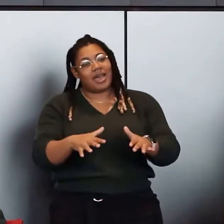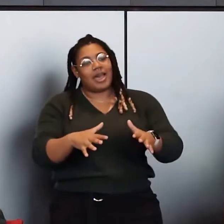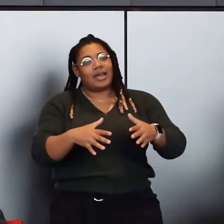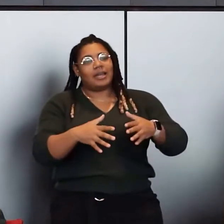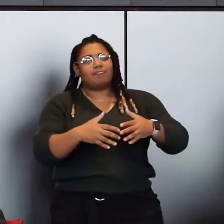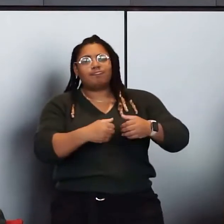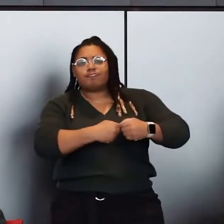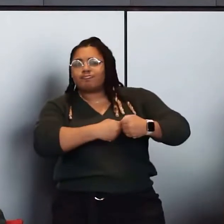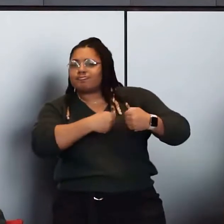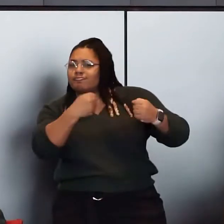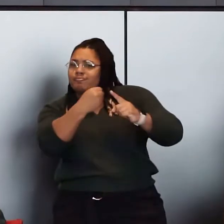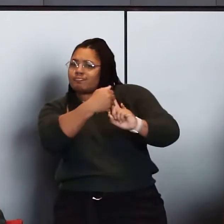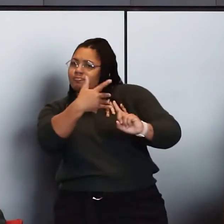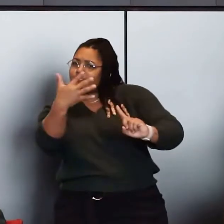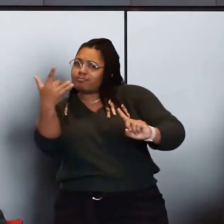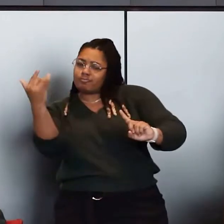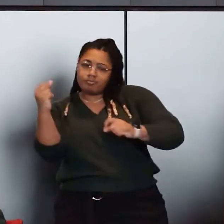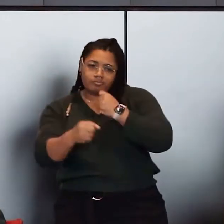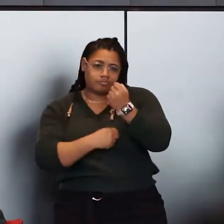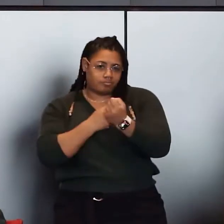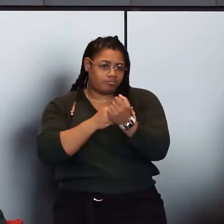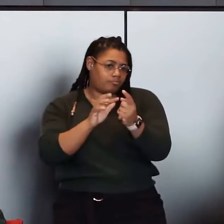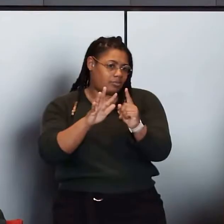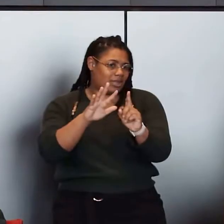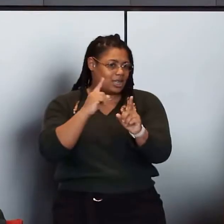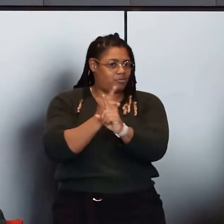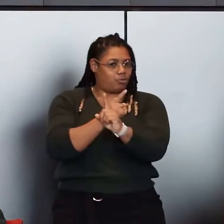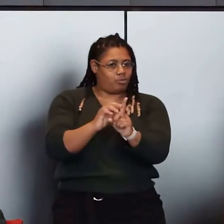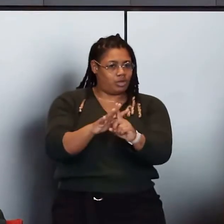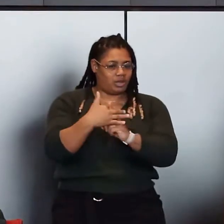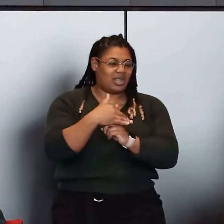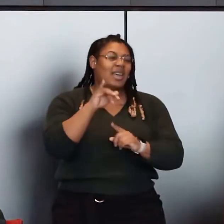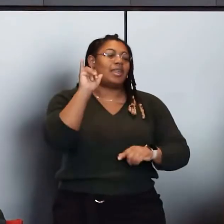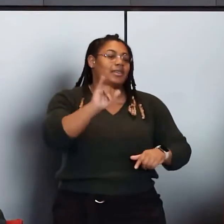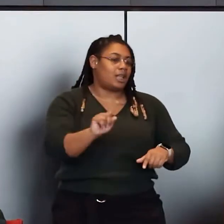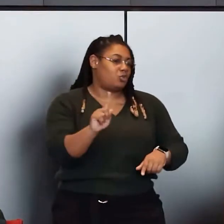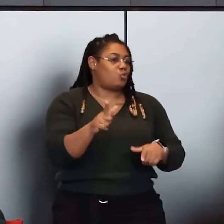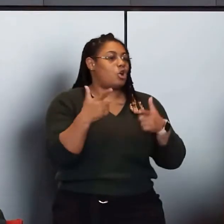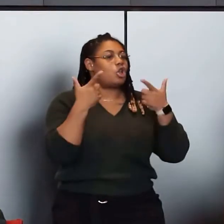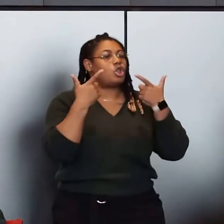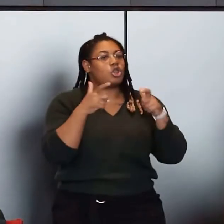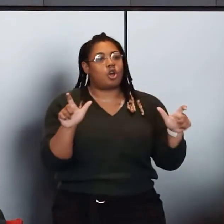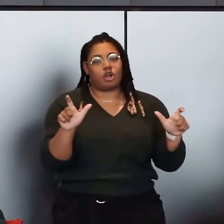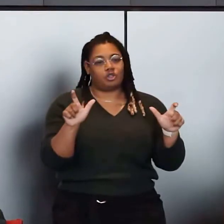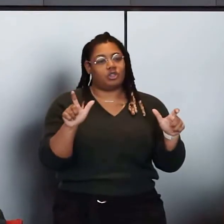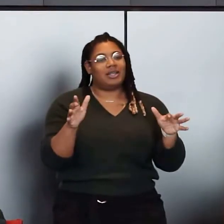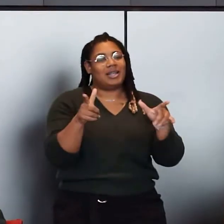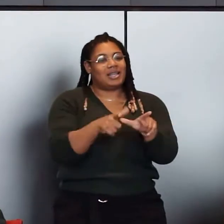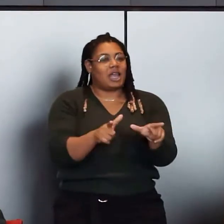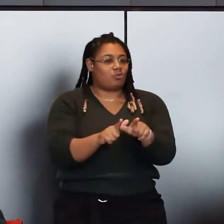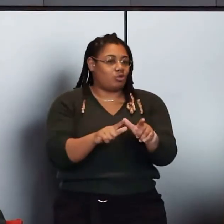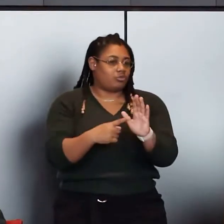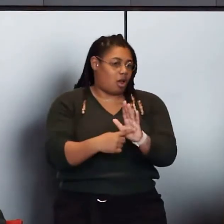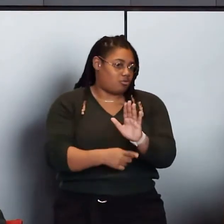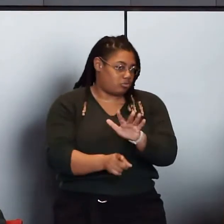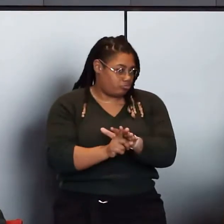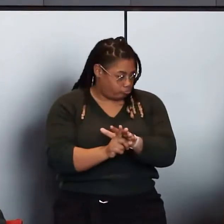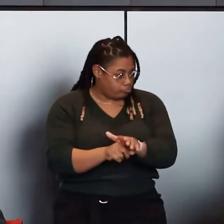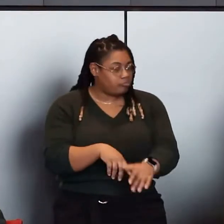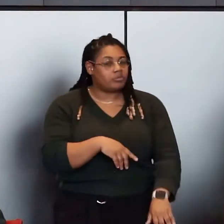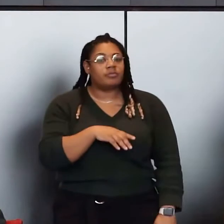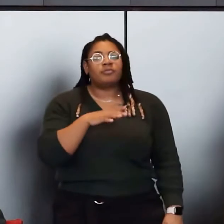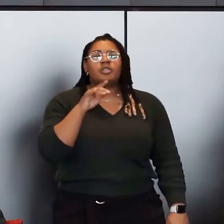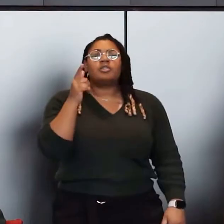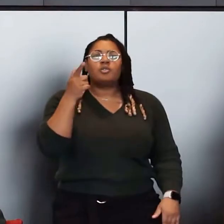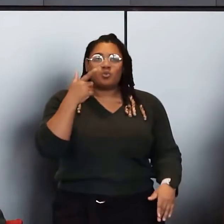support in an evidence-based, contextualized way. That's where large language models came in. With the advent of generative AI, we've really been able